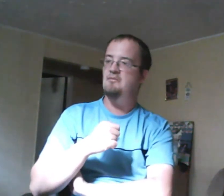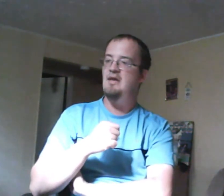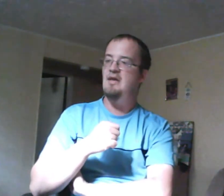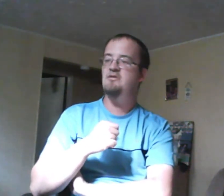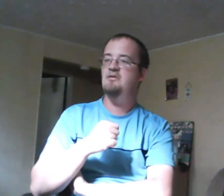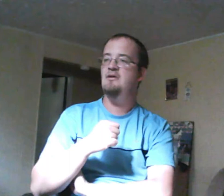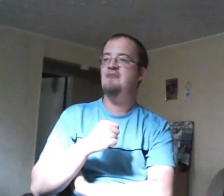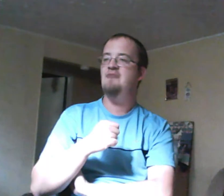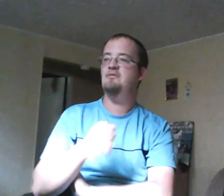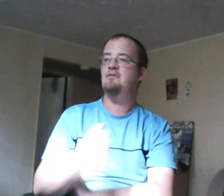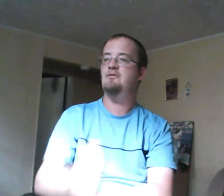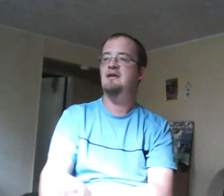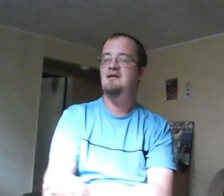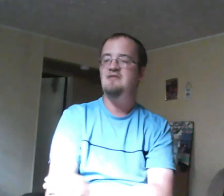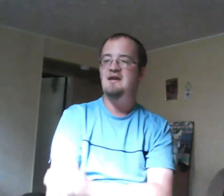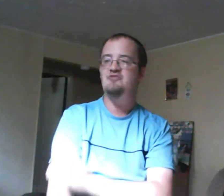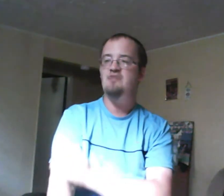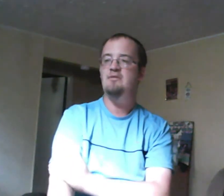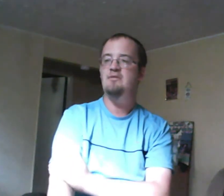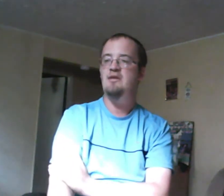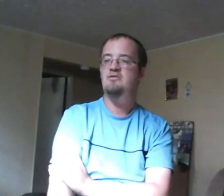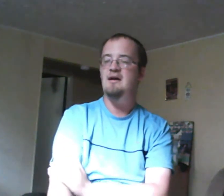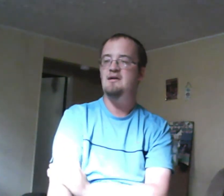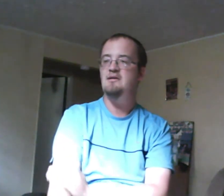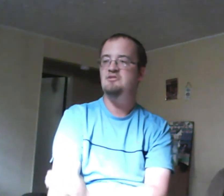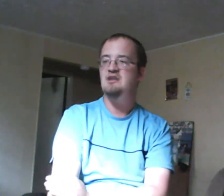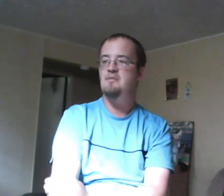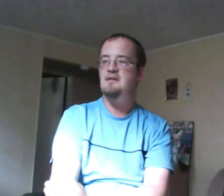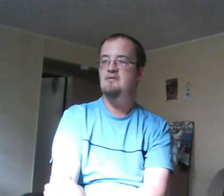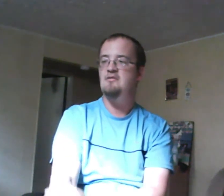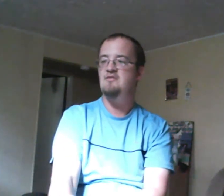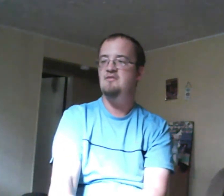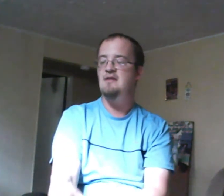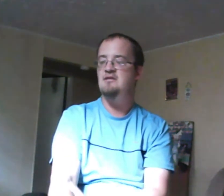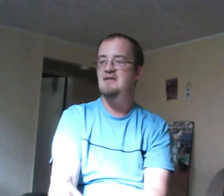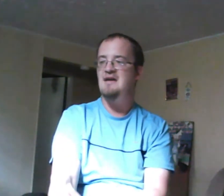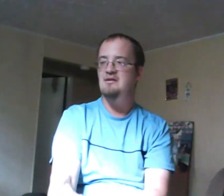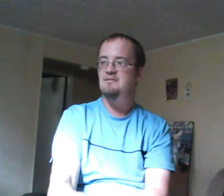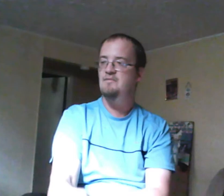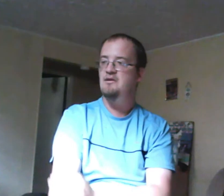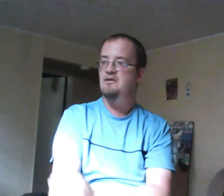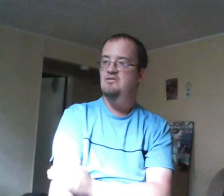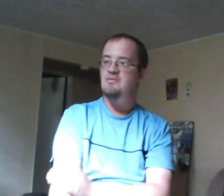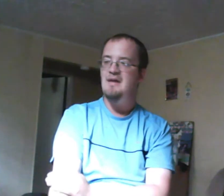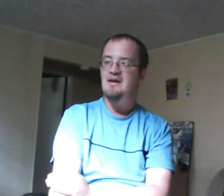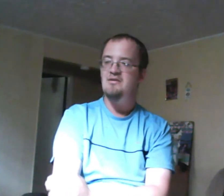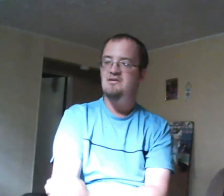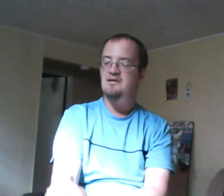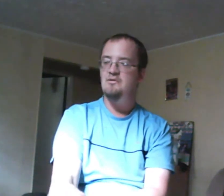after getting his dad in trouble tells Maya you can check up on me every so often Miles says nah you're good so Miles wants to be with